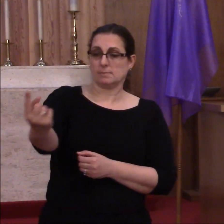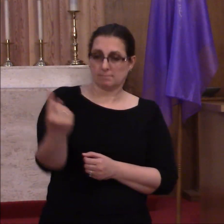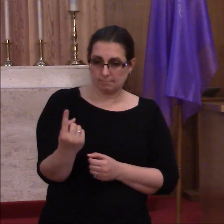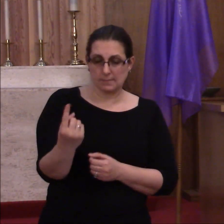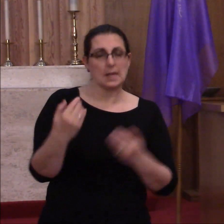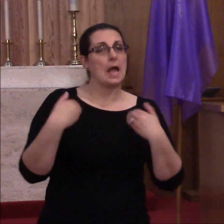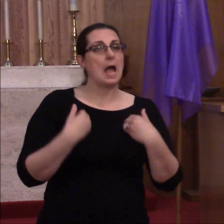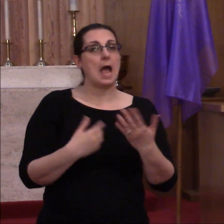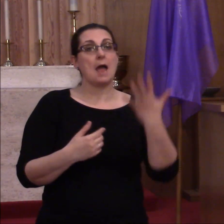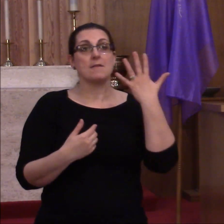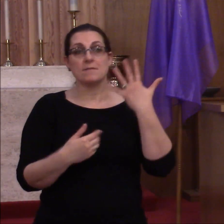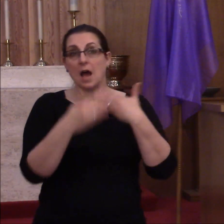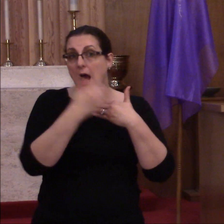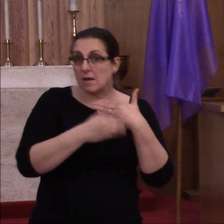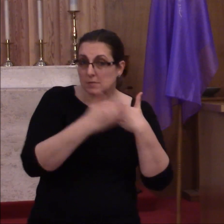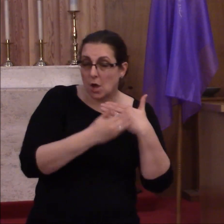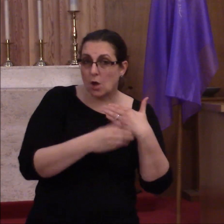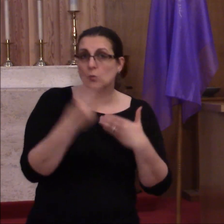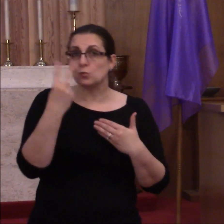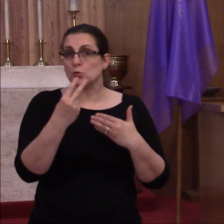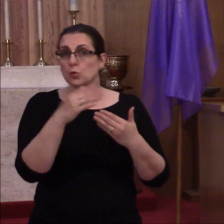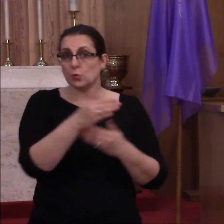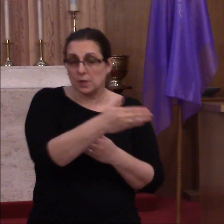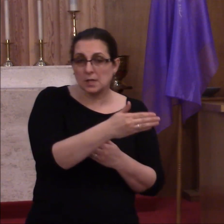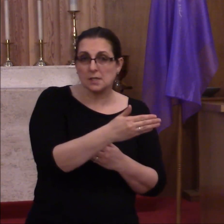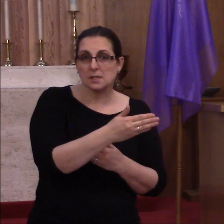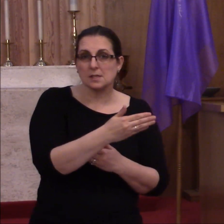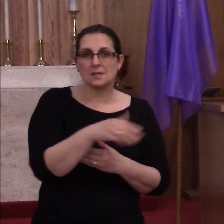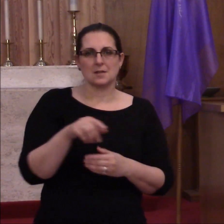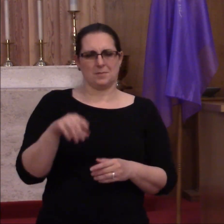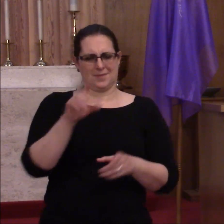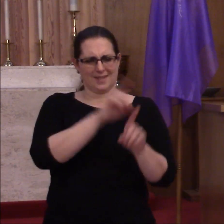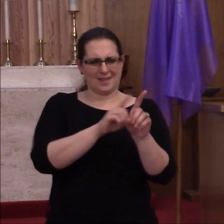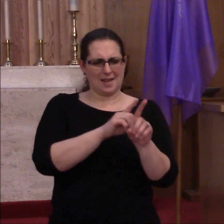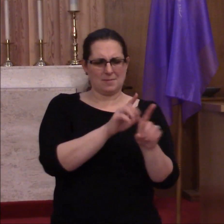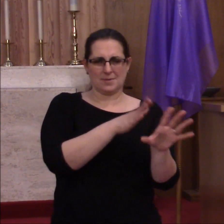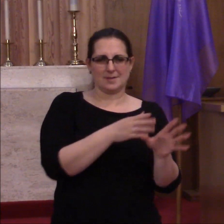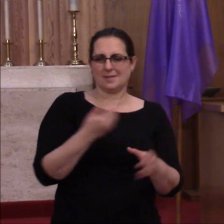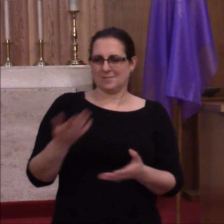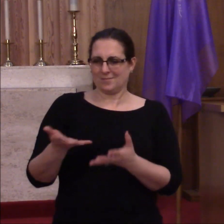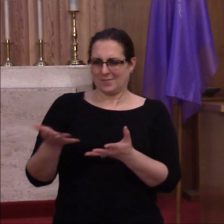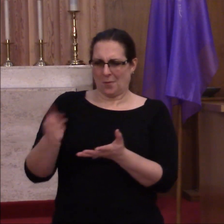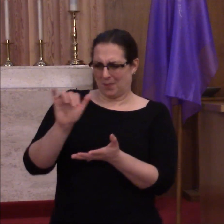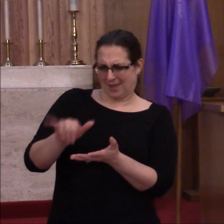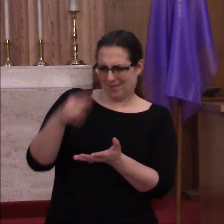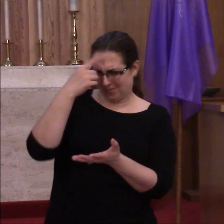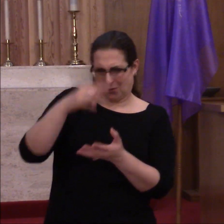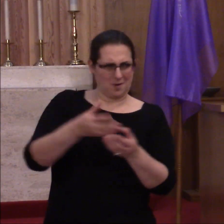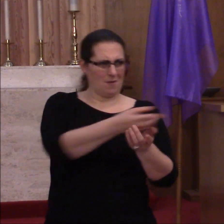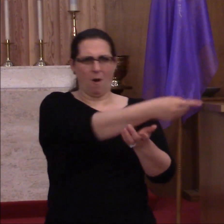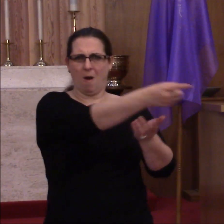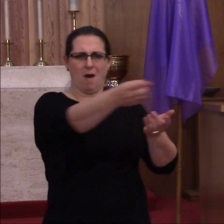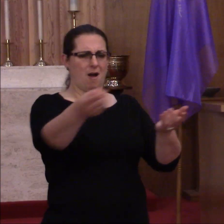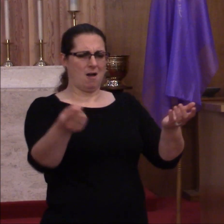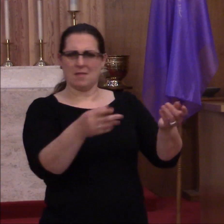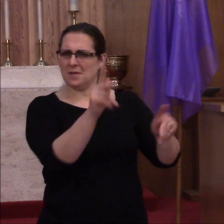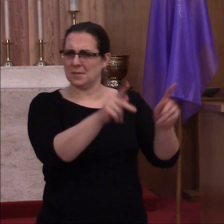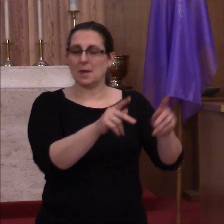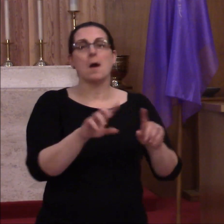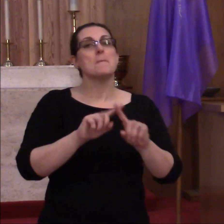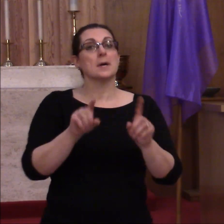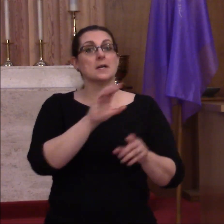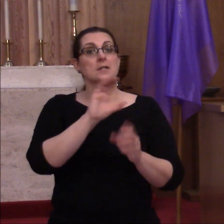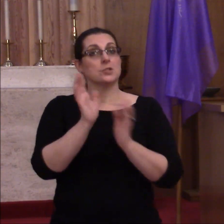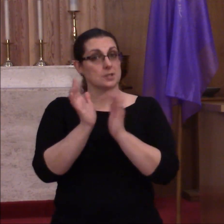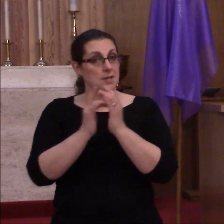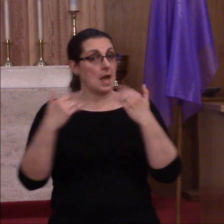weren't ready to rejoice because they said, What are they for so many? Yet Christ had a plan and told